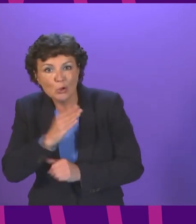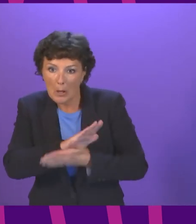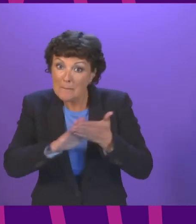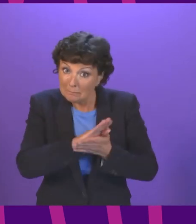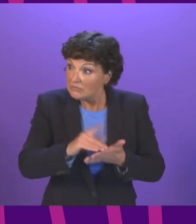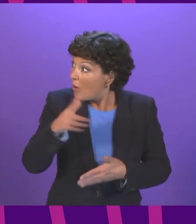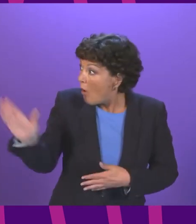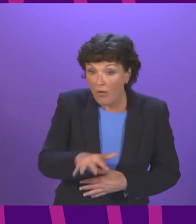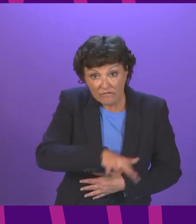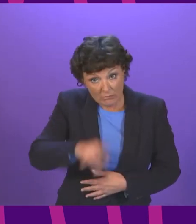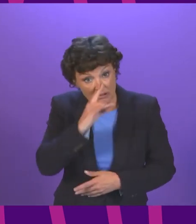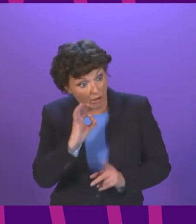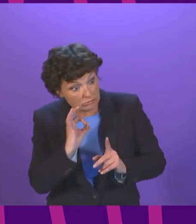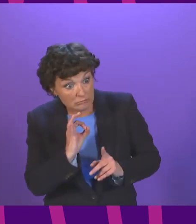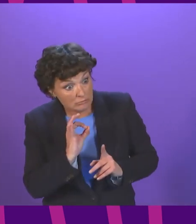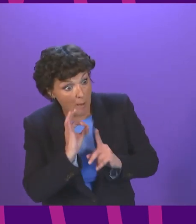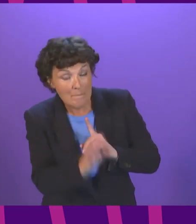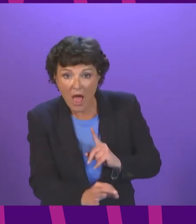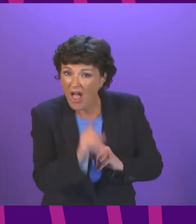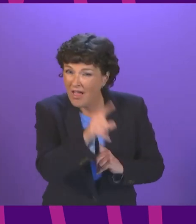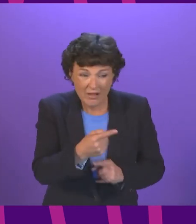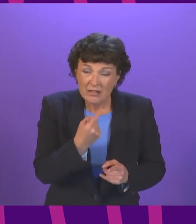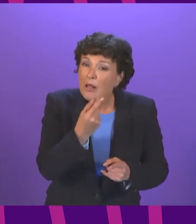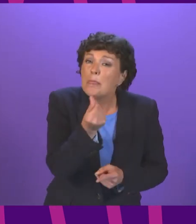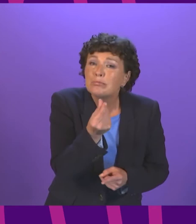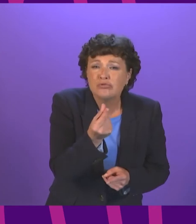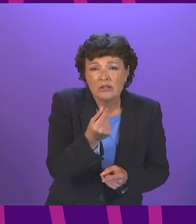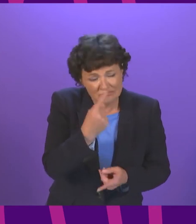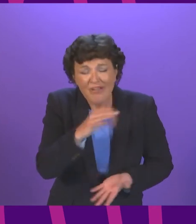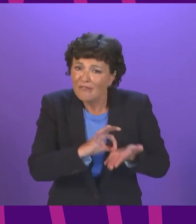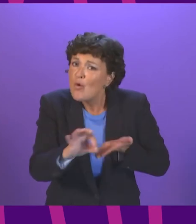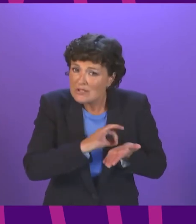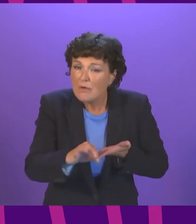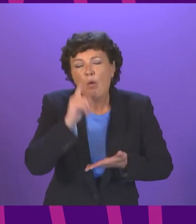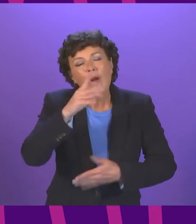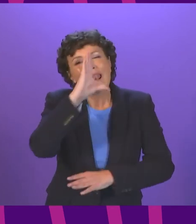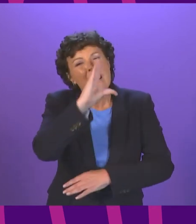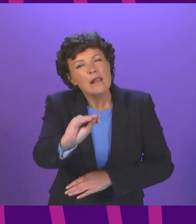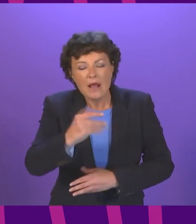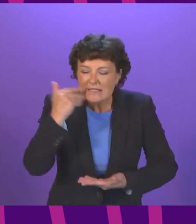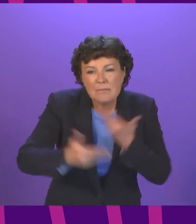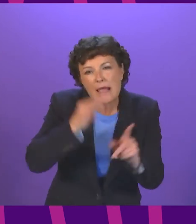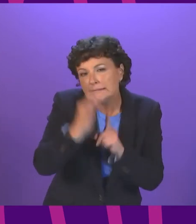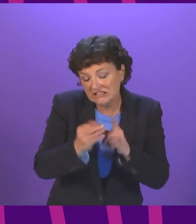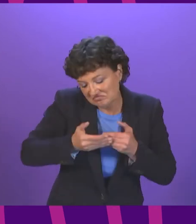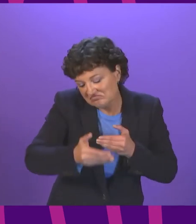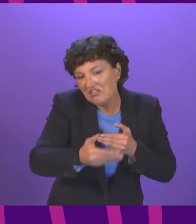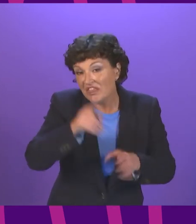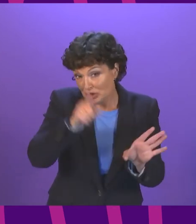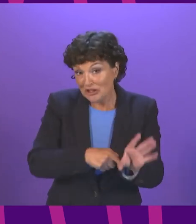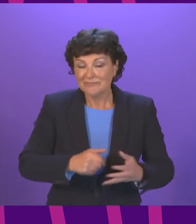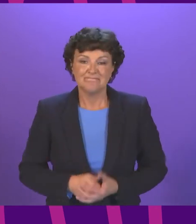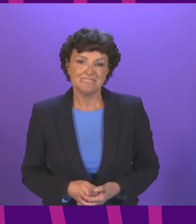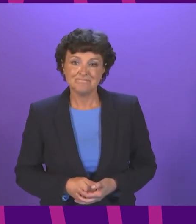affordable cost to others A delivery plan will be published over the coming year We will also keep the promise made to